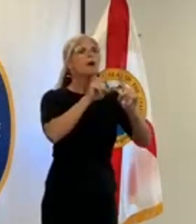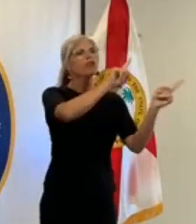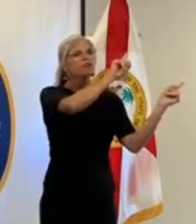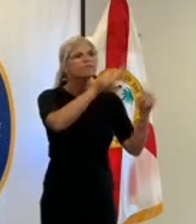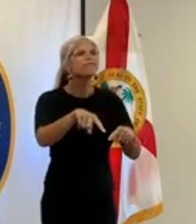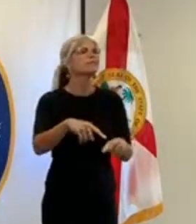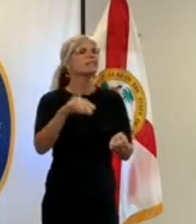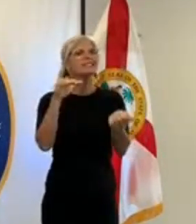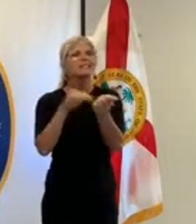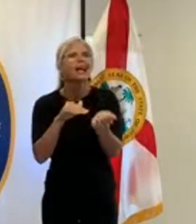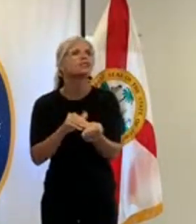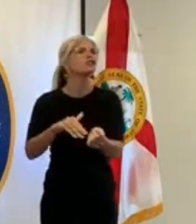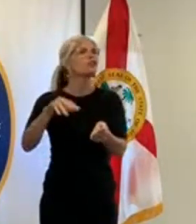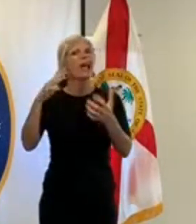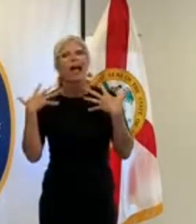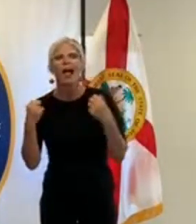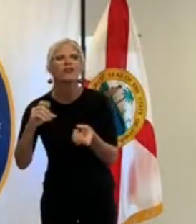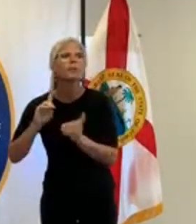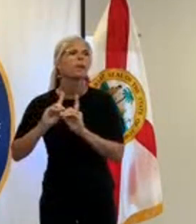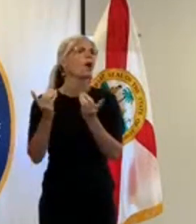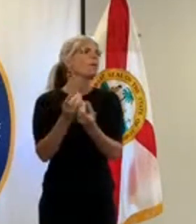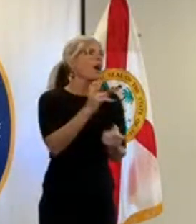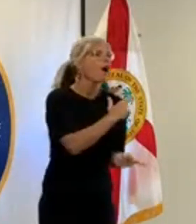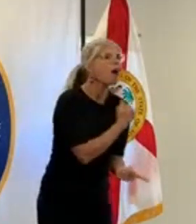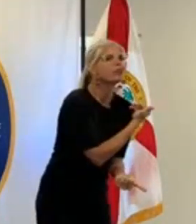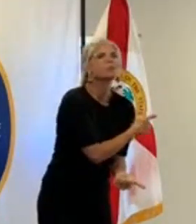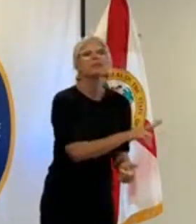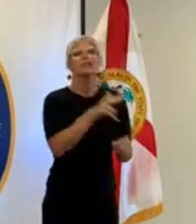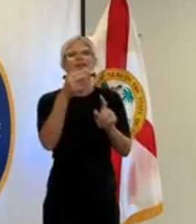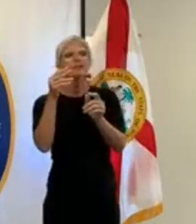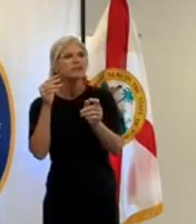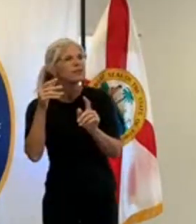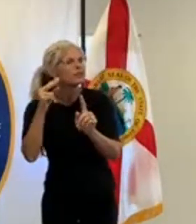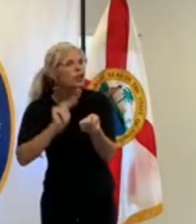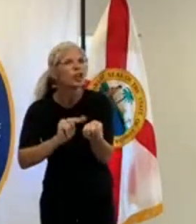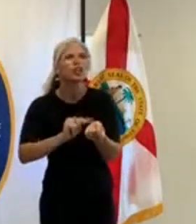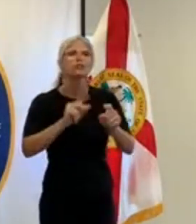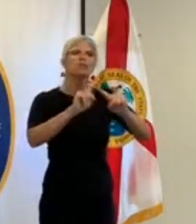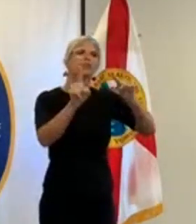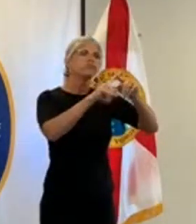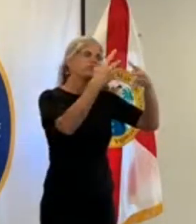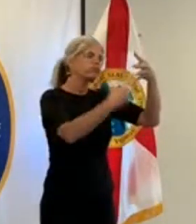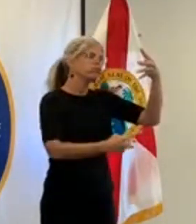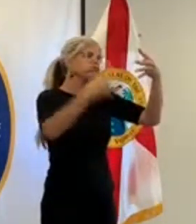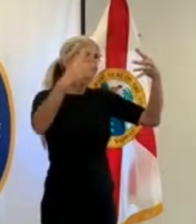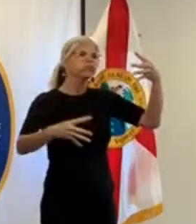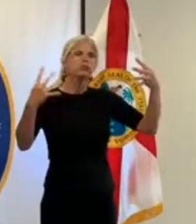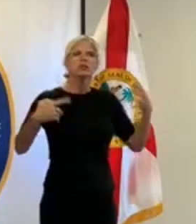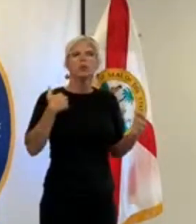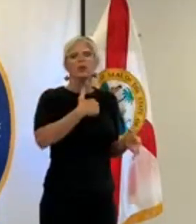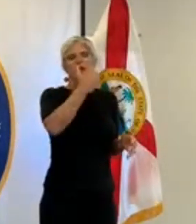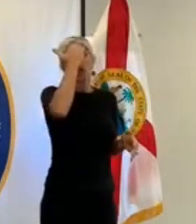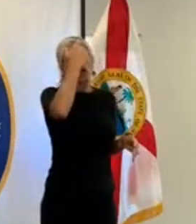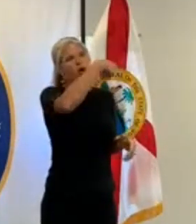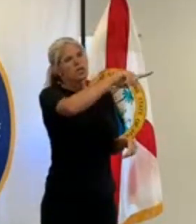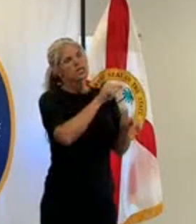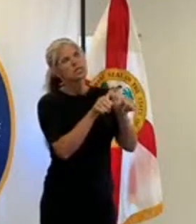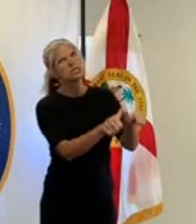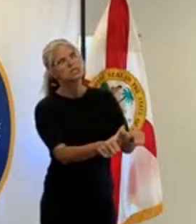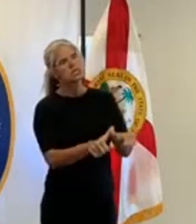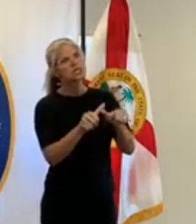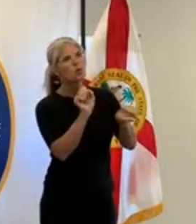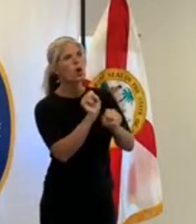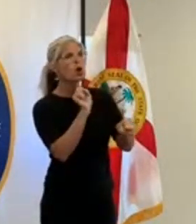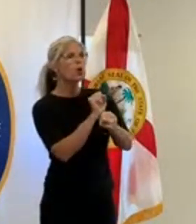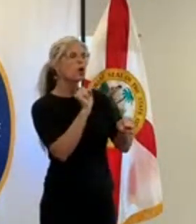it has been a long month with many weeks ahead thank you we must all do our part to stop the